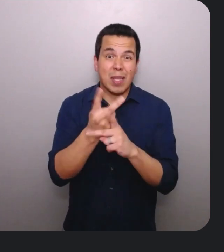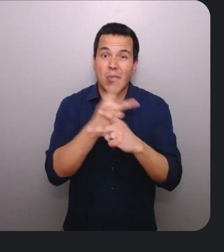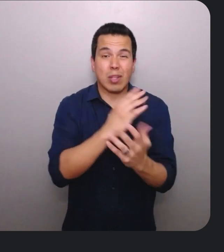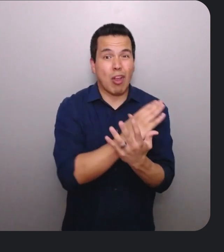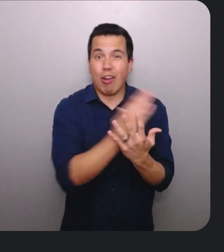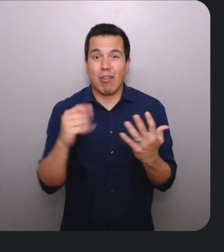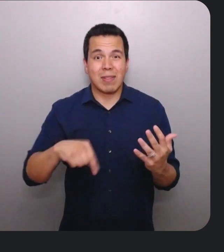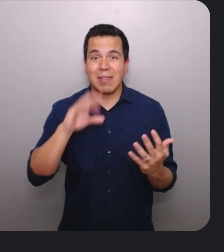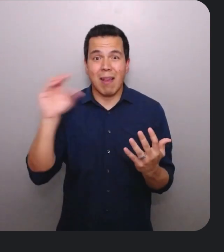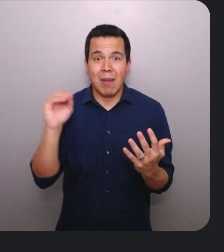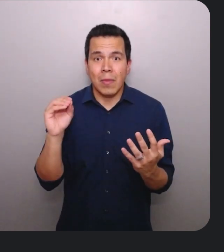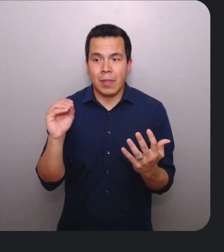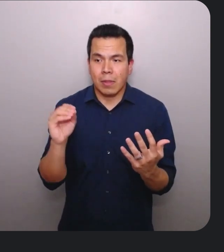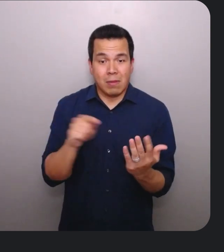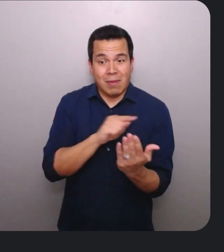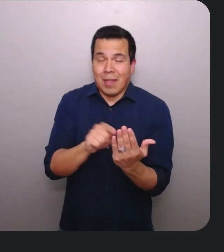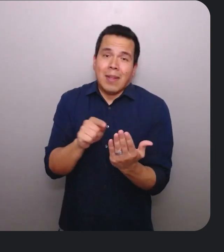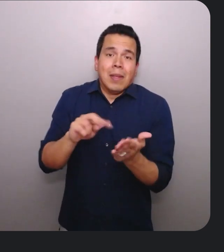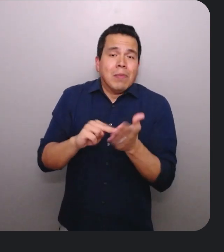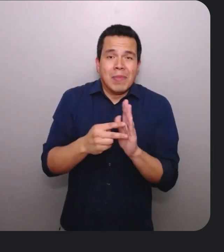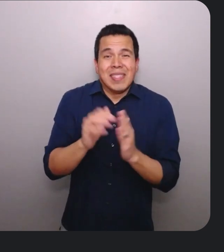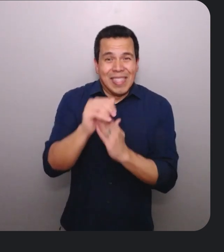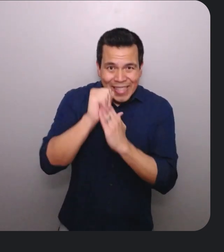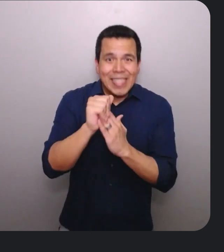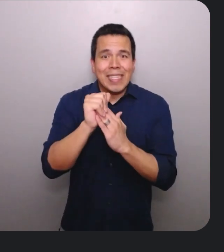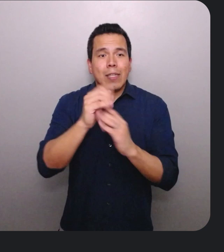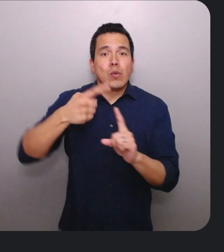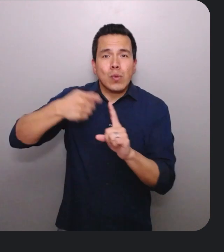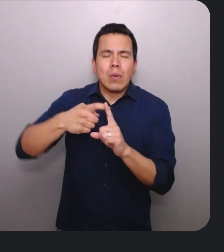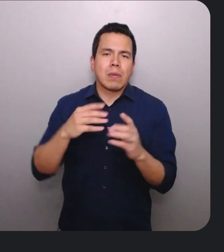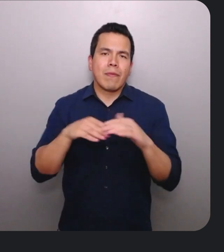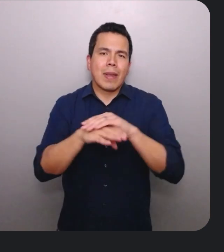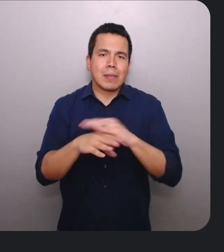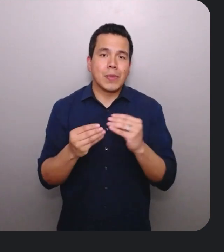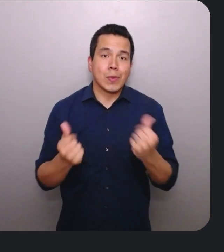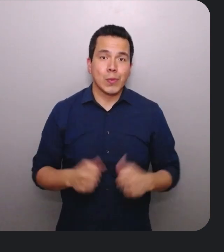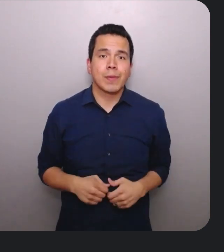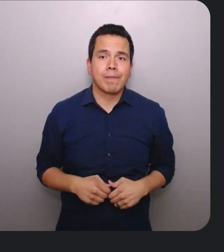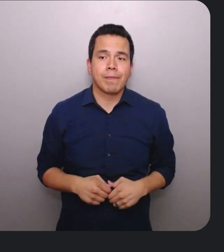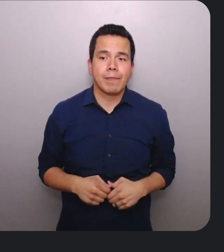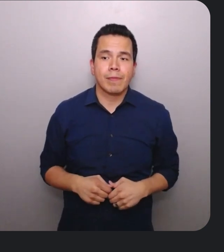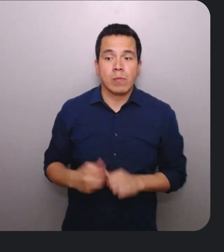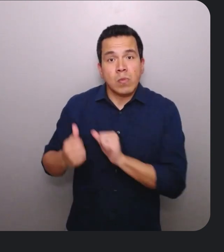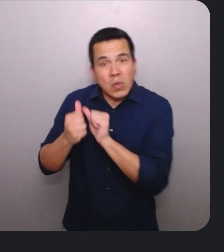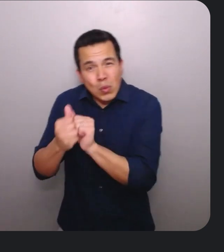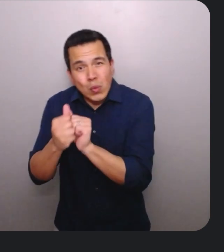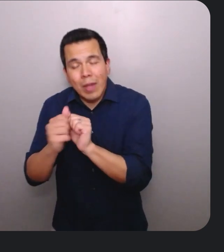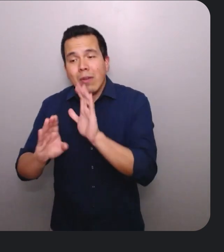across the company, making them a leading source of accessibility solutions. By co-developing and applying accessibility